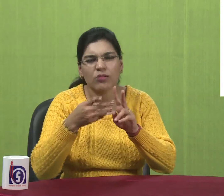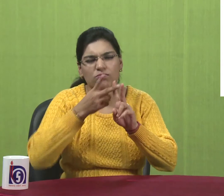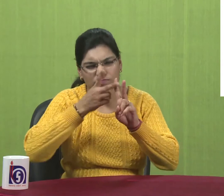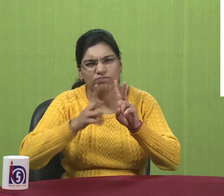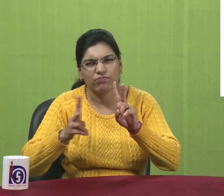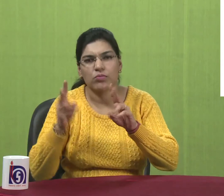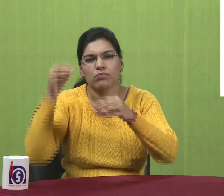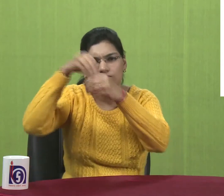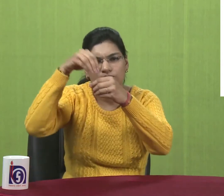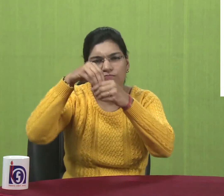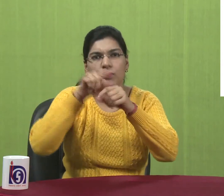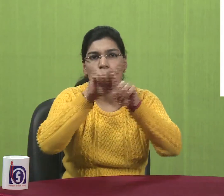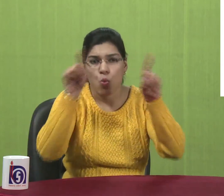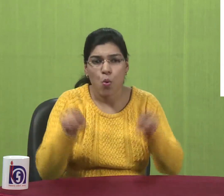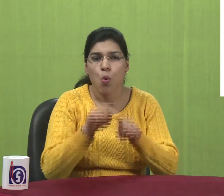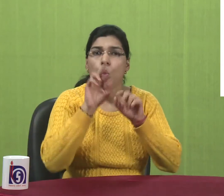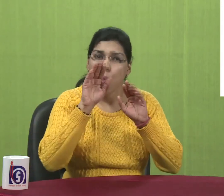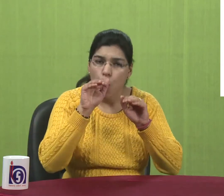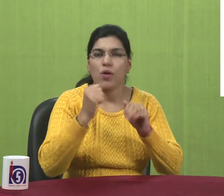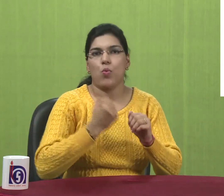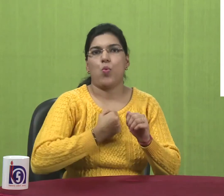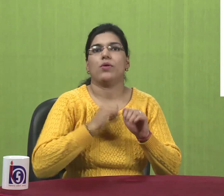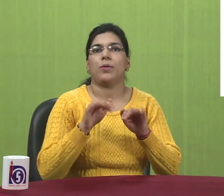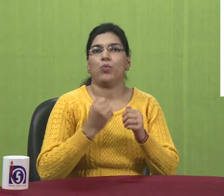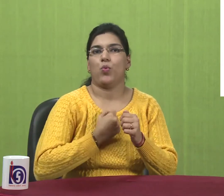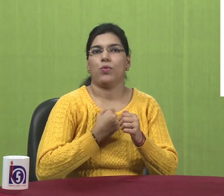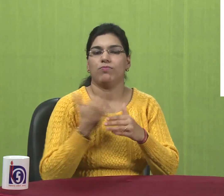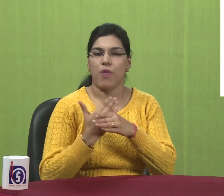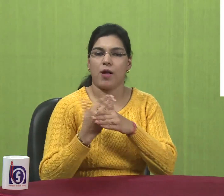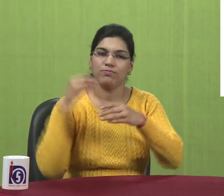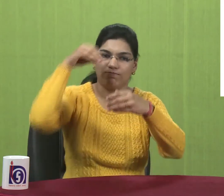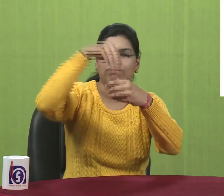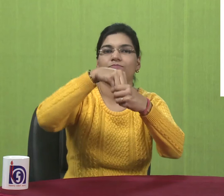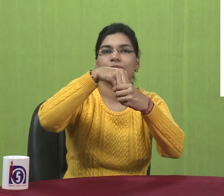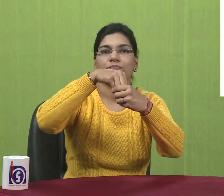Photoshop. Video editing. And all these. Softwares. This is. My documents.